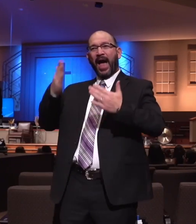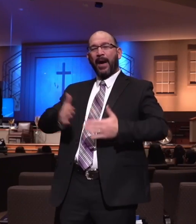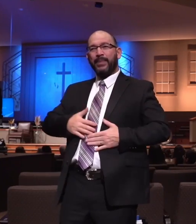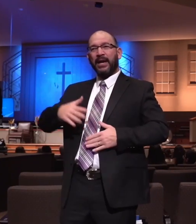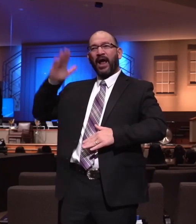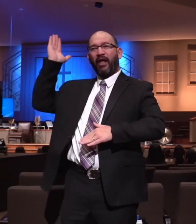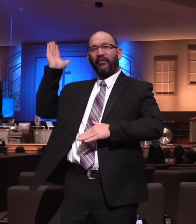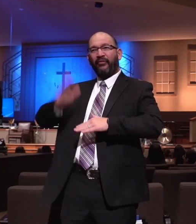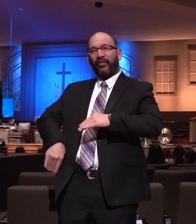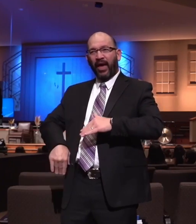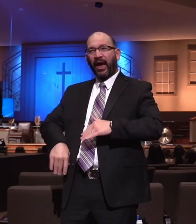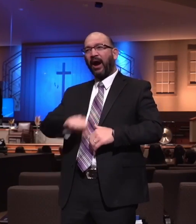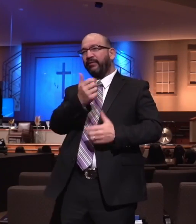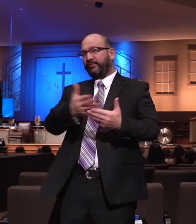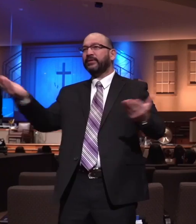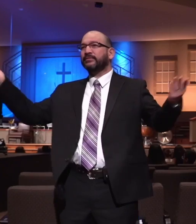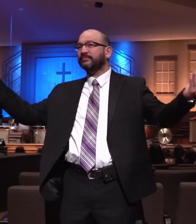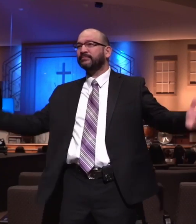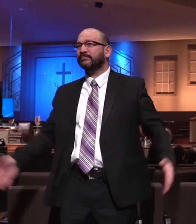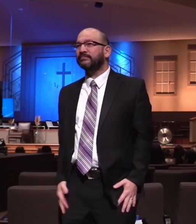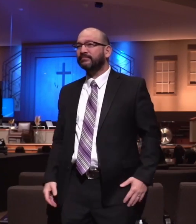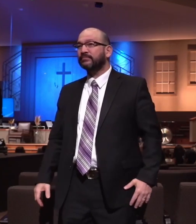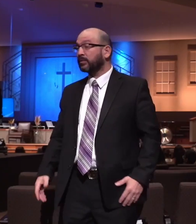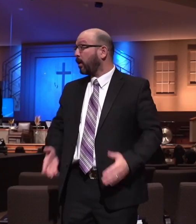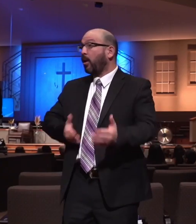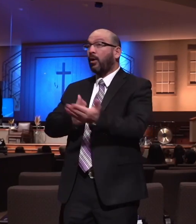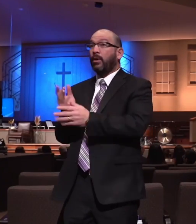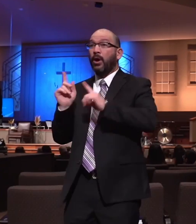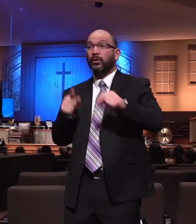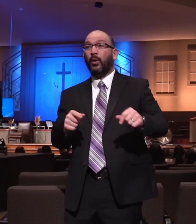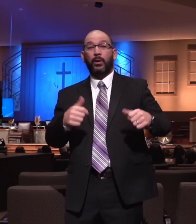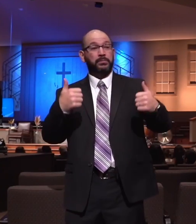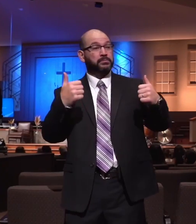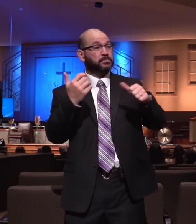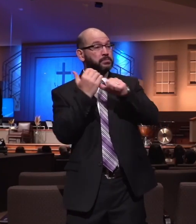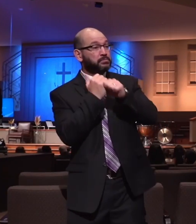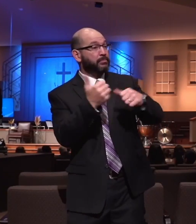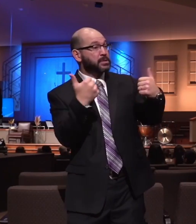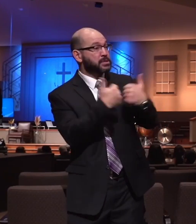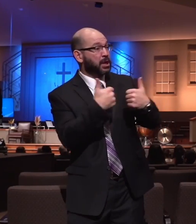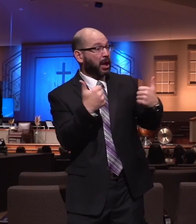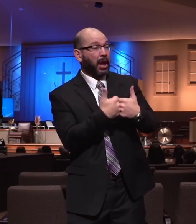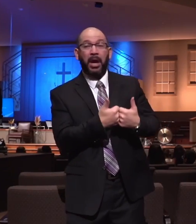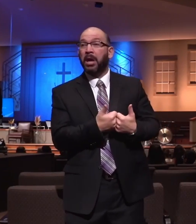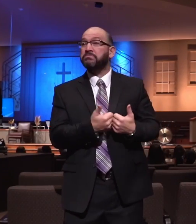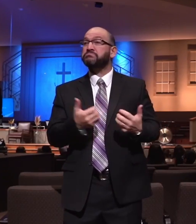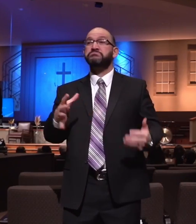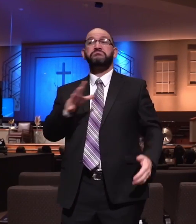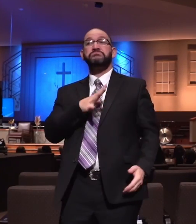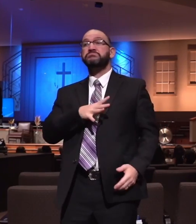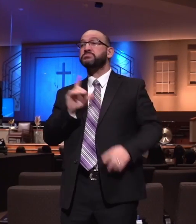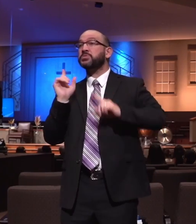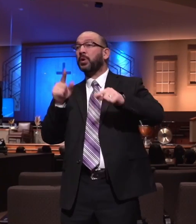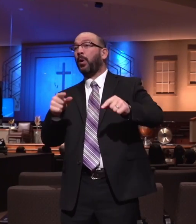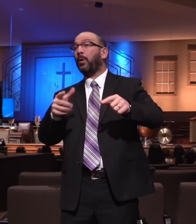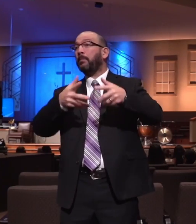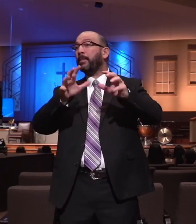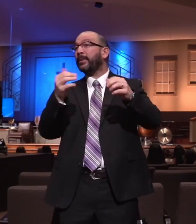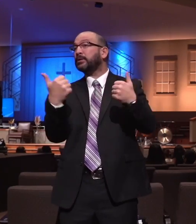the other things I mentioned earlier. Nothing wrong with going to a Dodgers game. We took our kids to lots of them. Took our kids to a few of the Lakers games and all these different types of